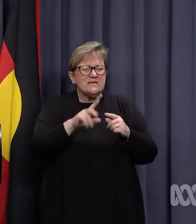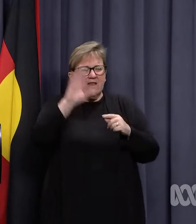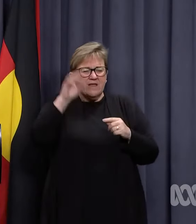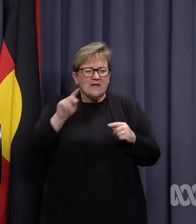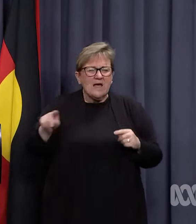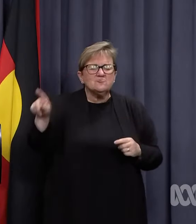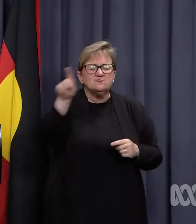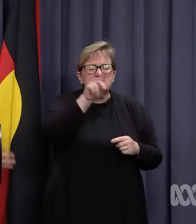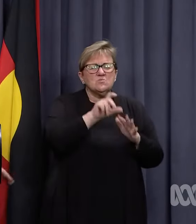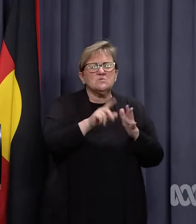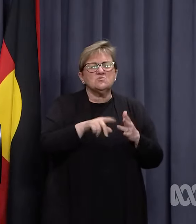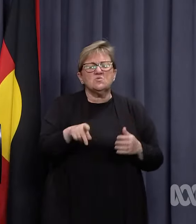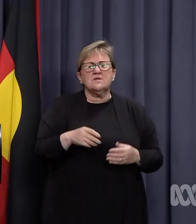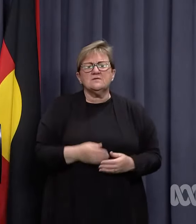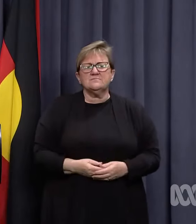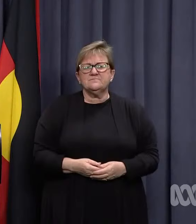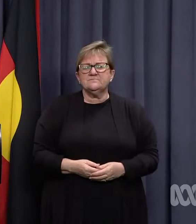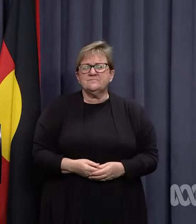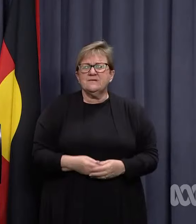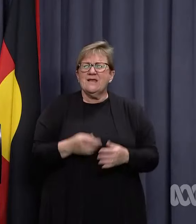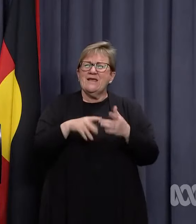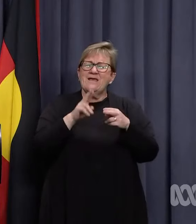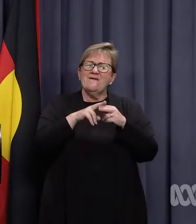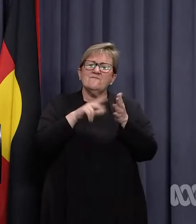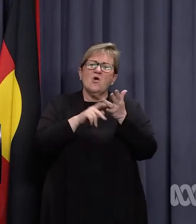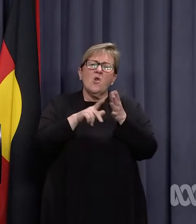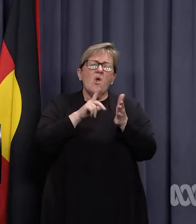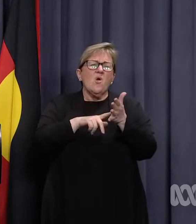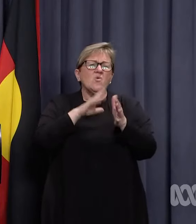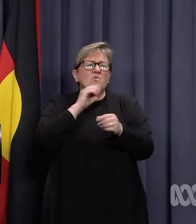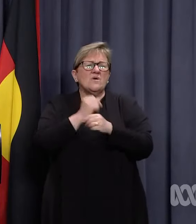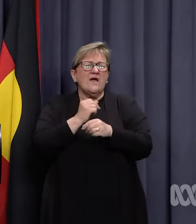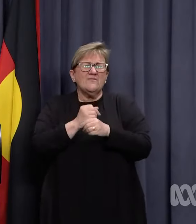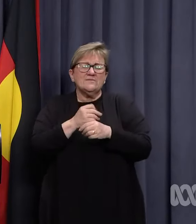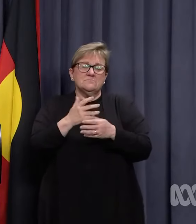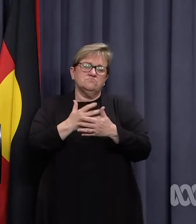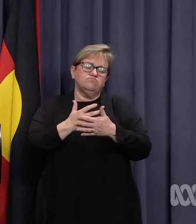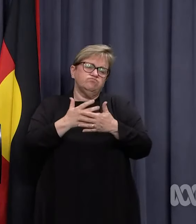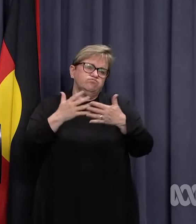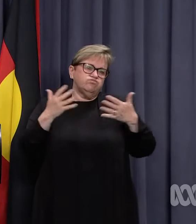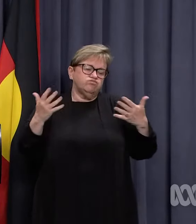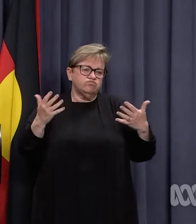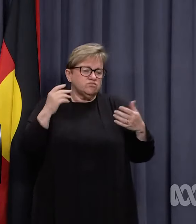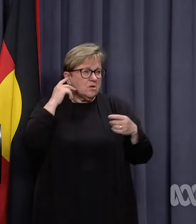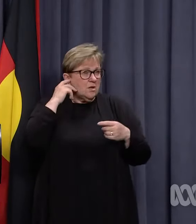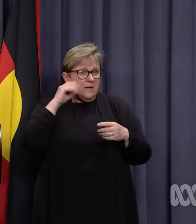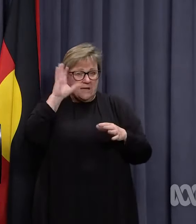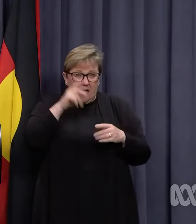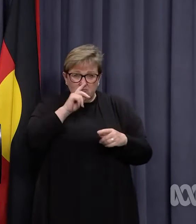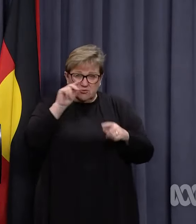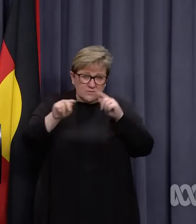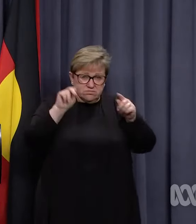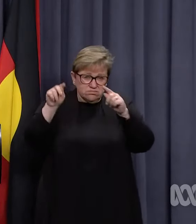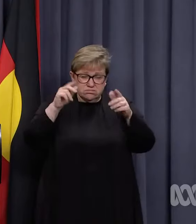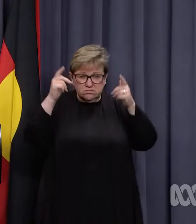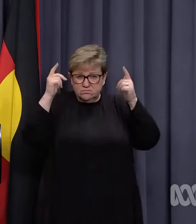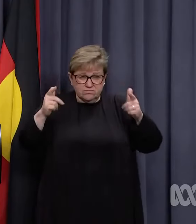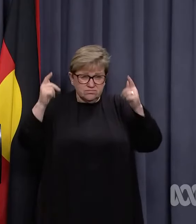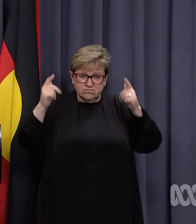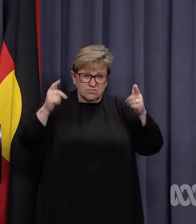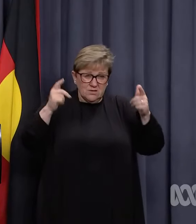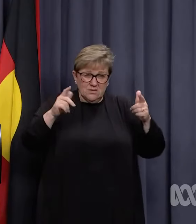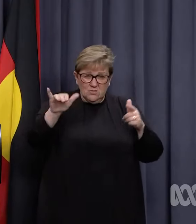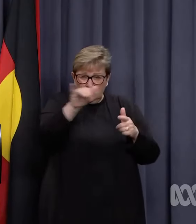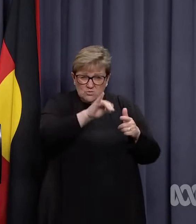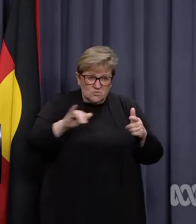regional areas. Doing it by local government area, there are enormous numbers of certainly country-local governments and it could start to